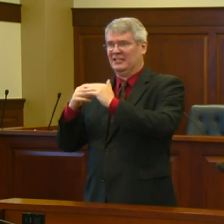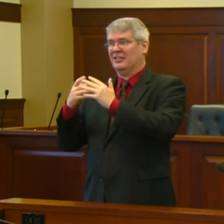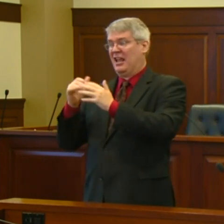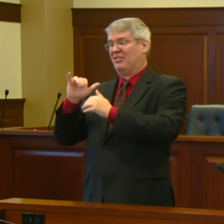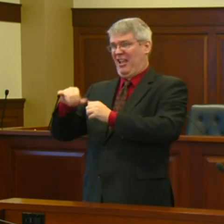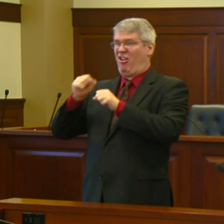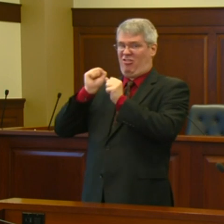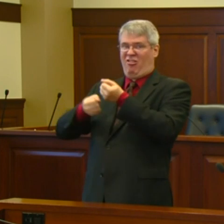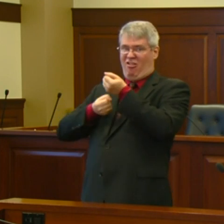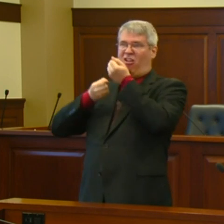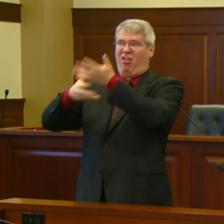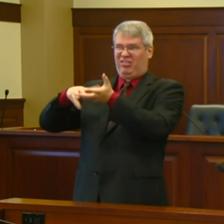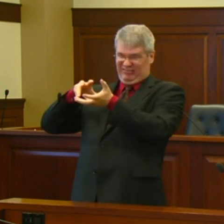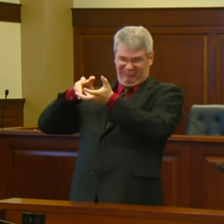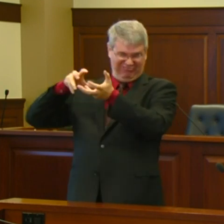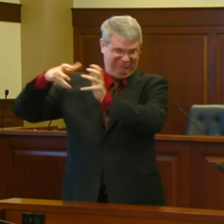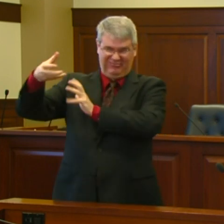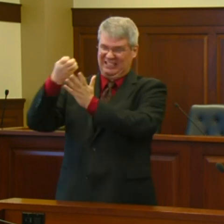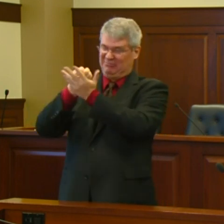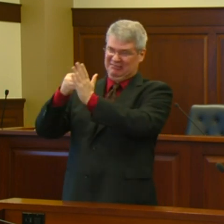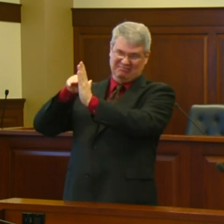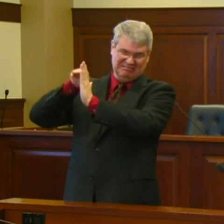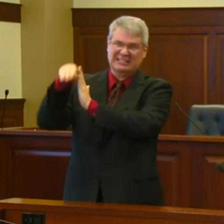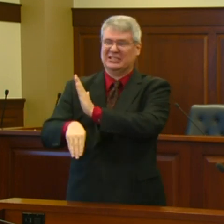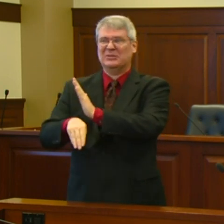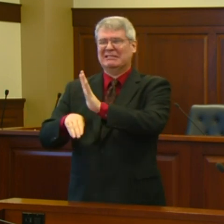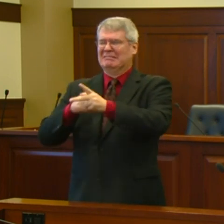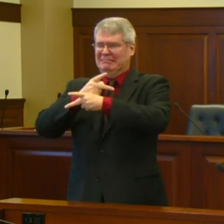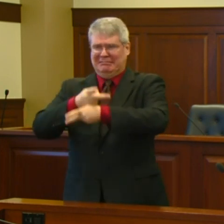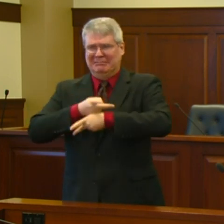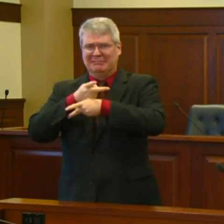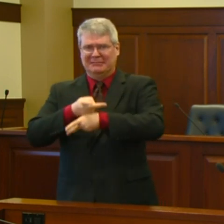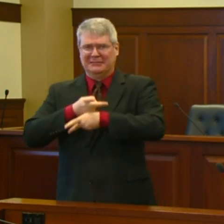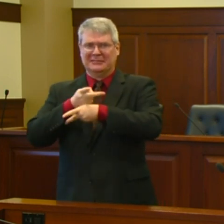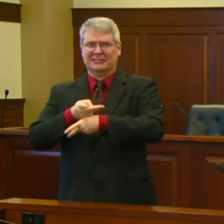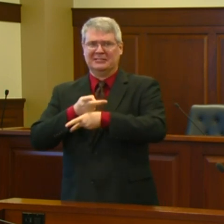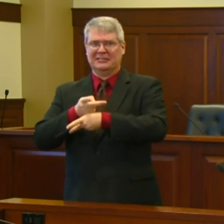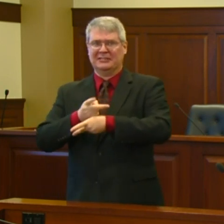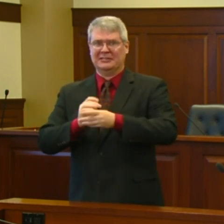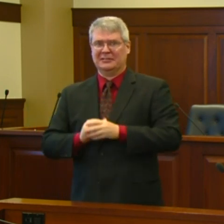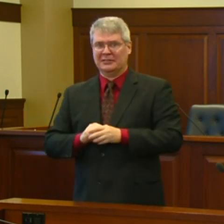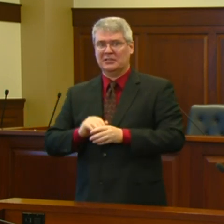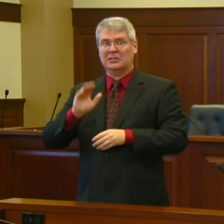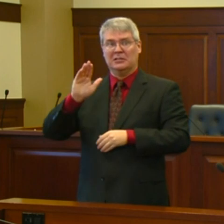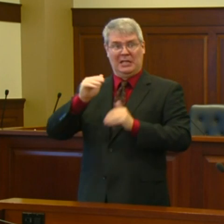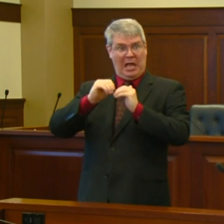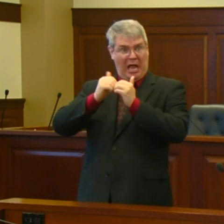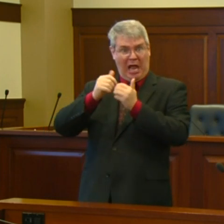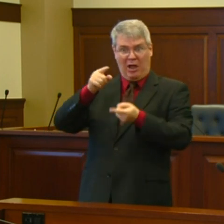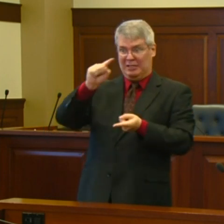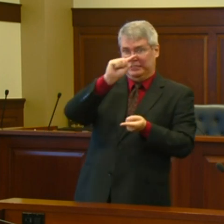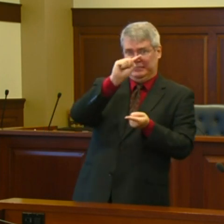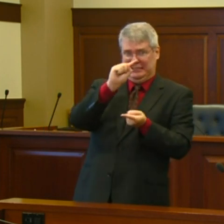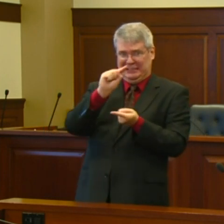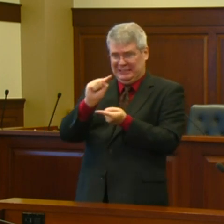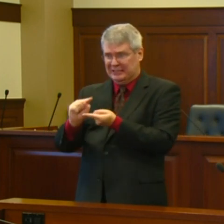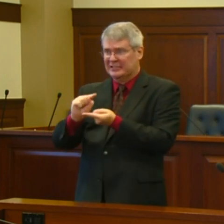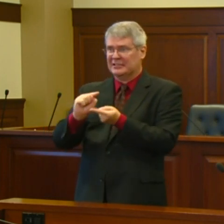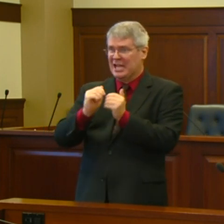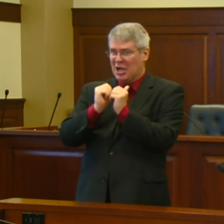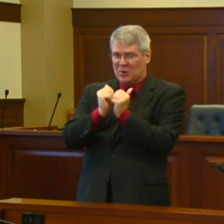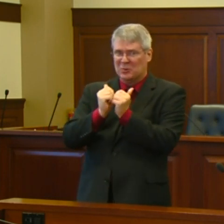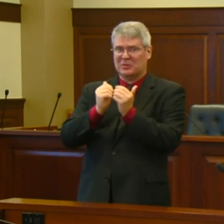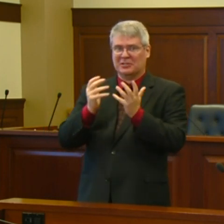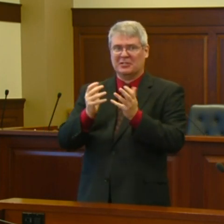to mitigate the spread of virus is through our personal actions. Practice physical distancing. Wash